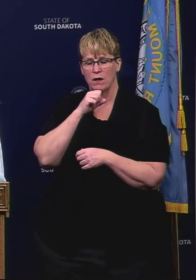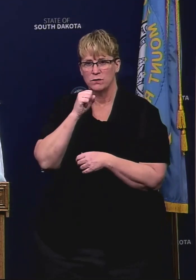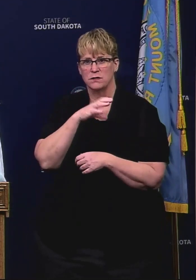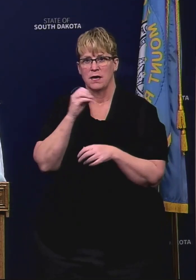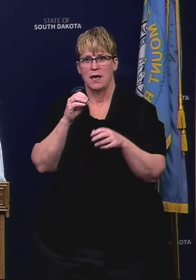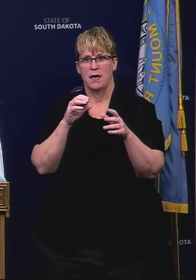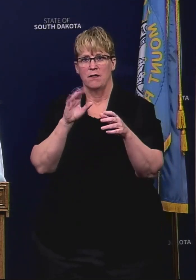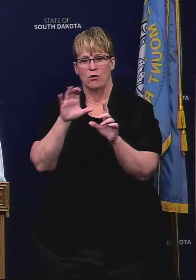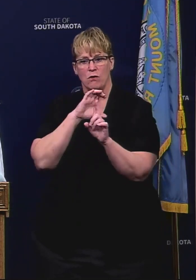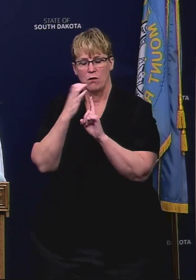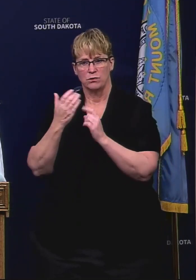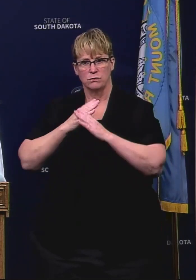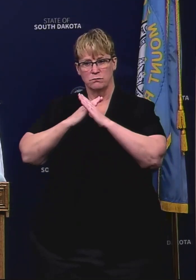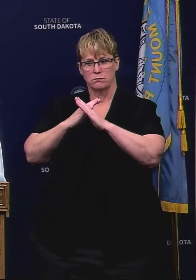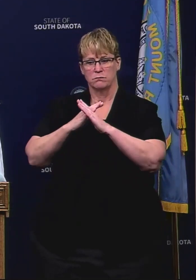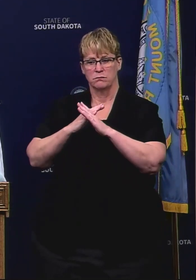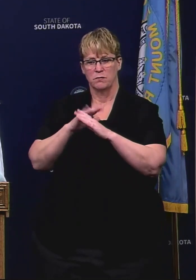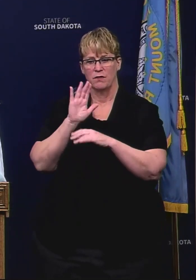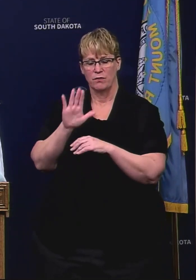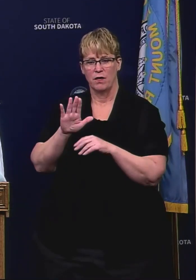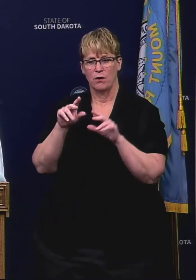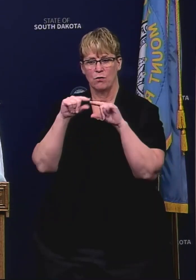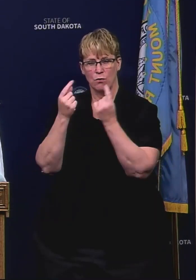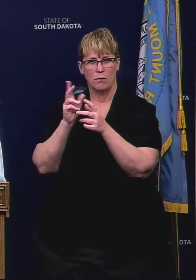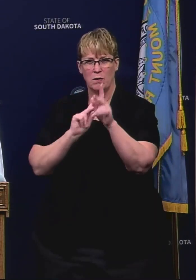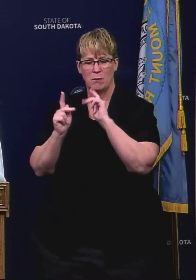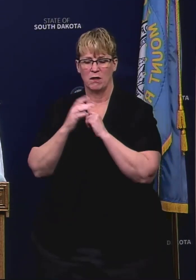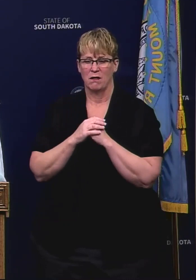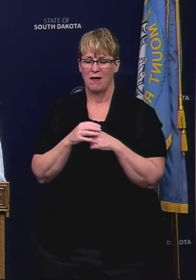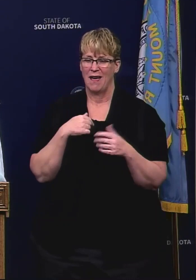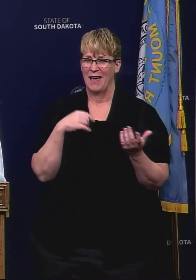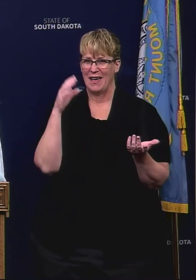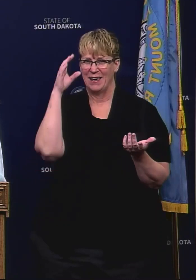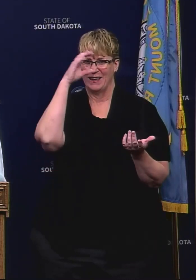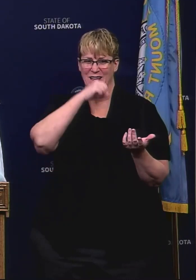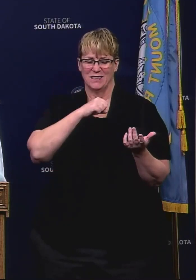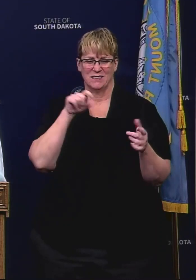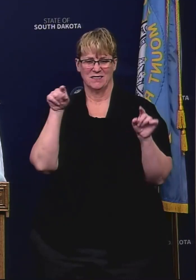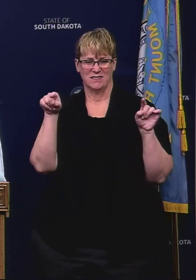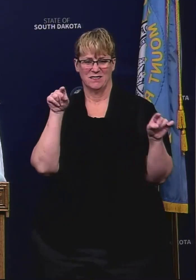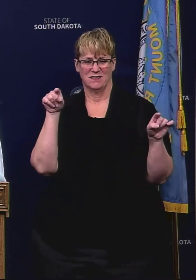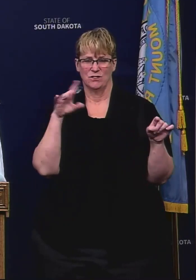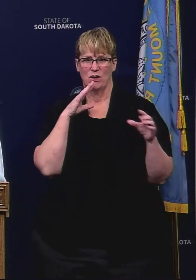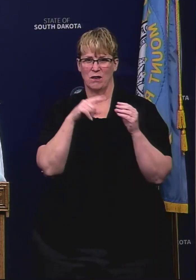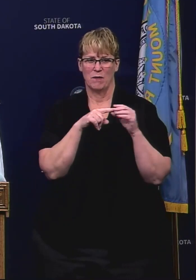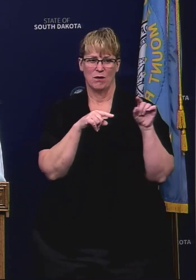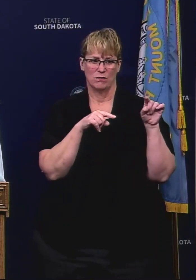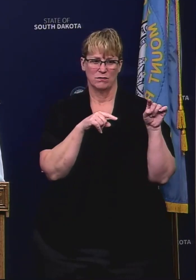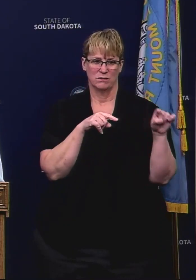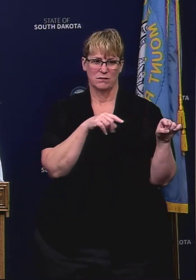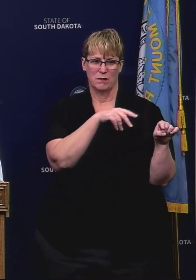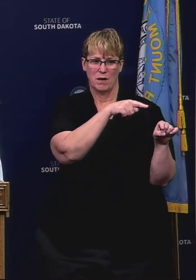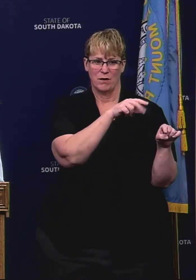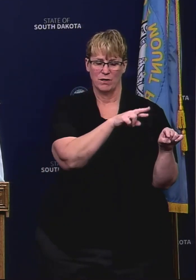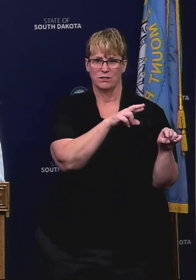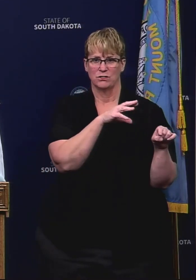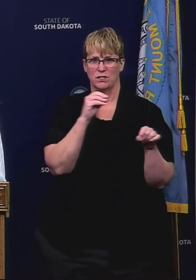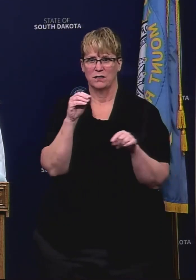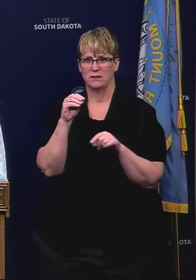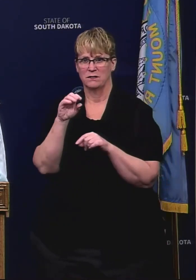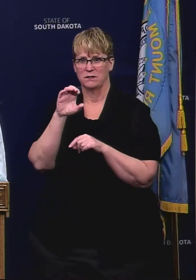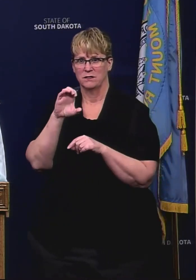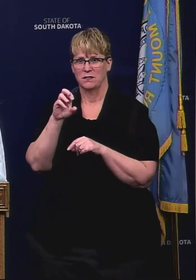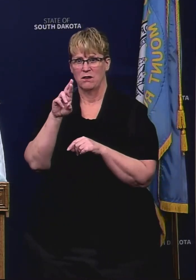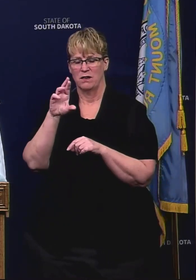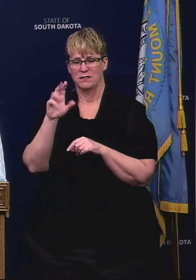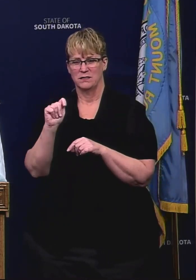really vulnerable population. I guess how would you want elders and culture bearers